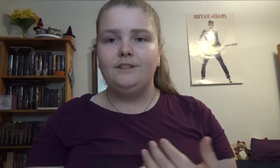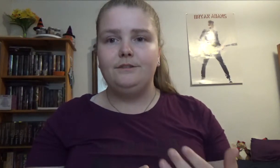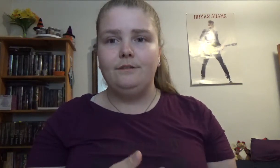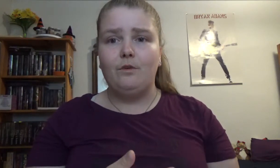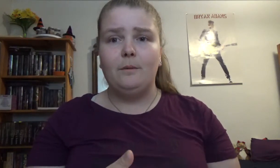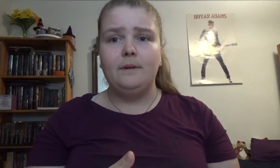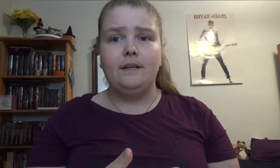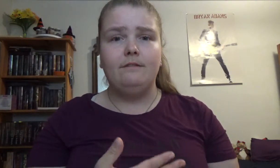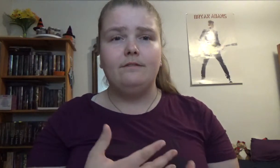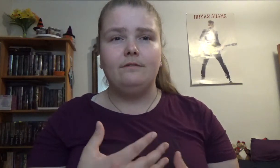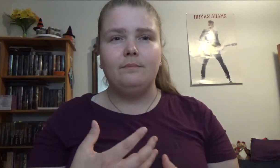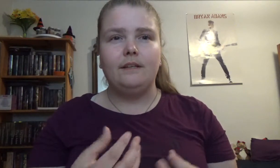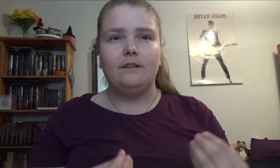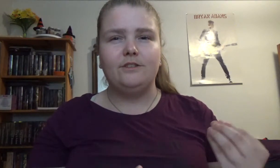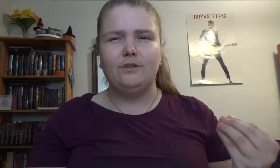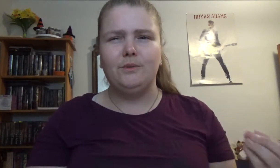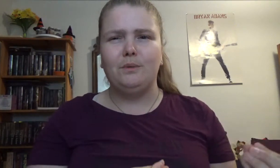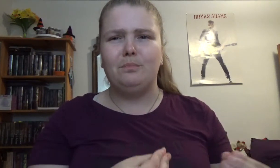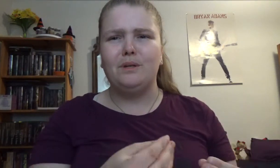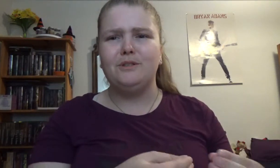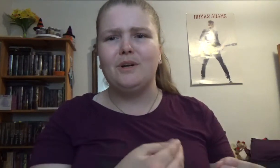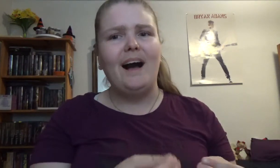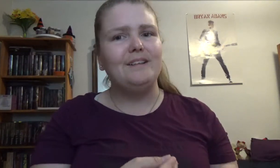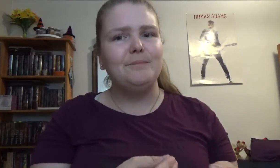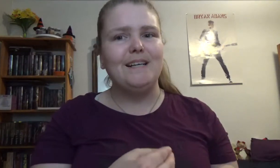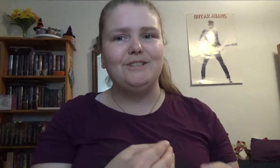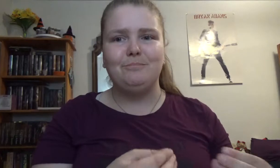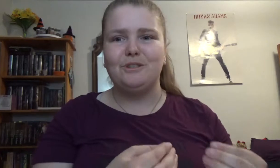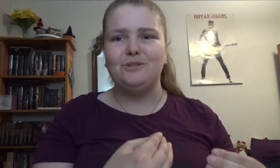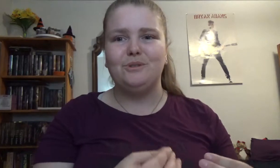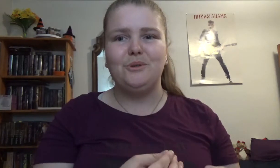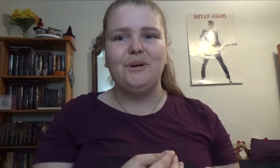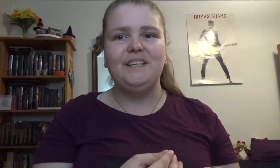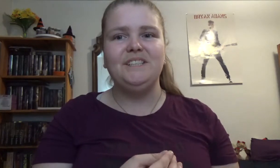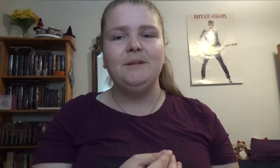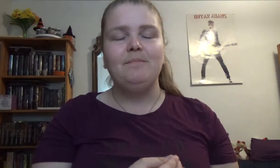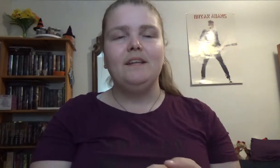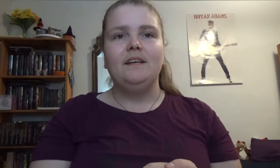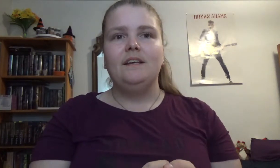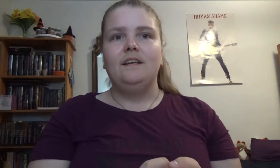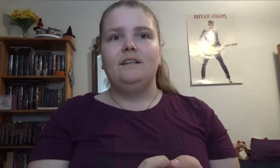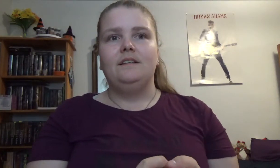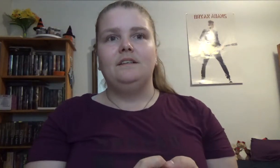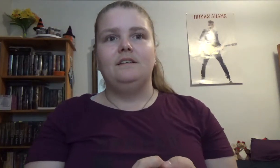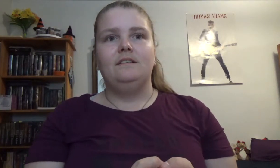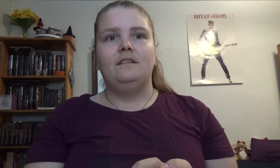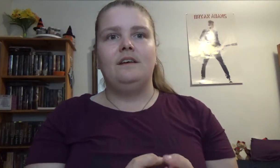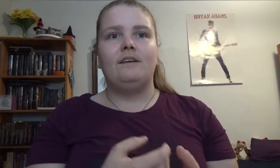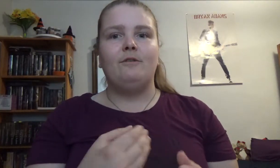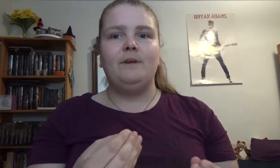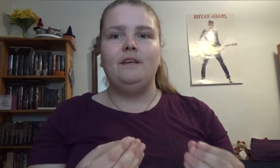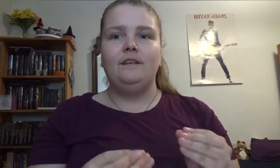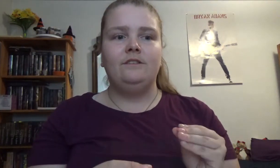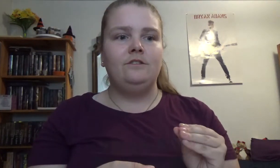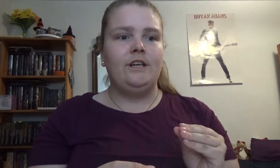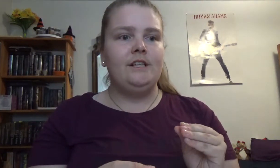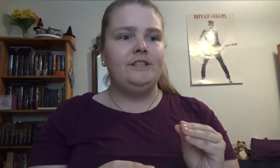informative but there's also the personal aspects personal stories like for me just